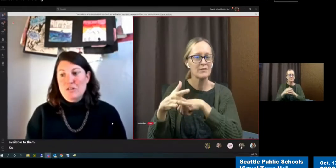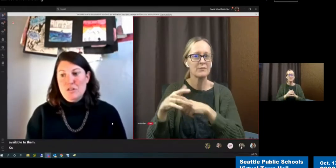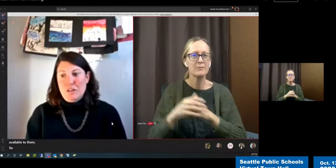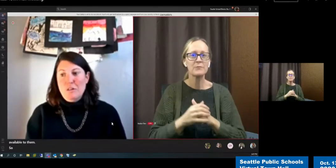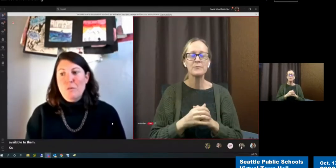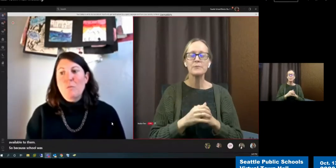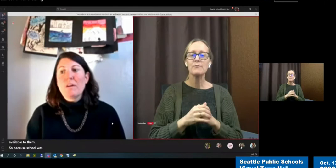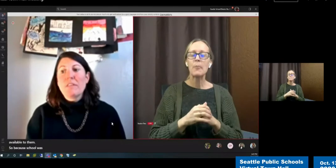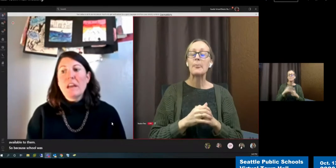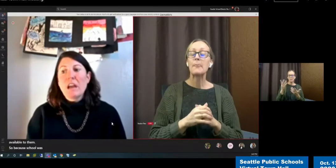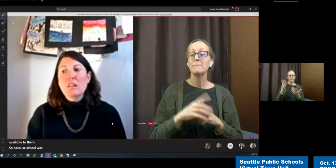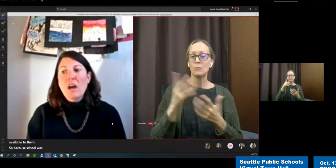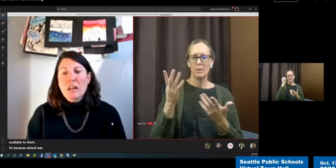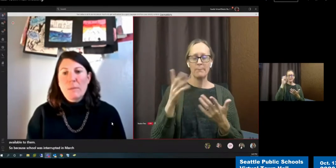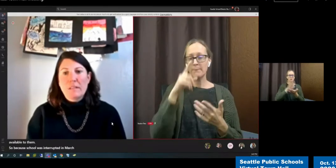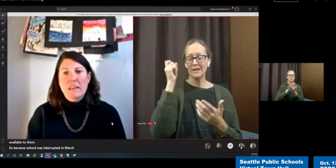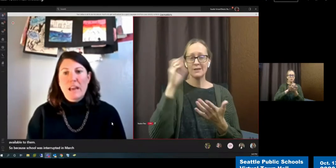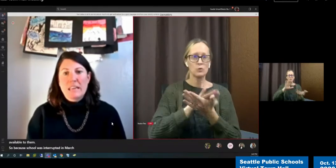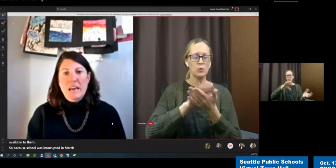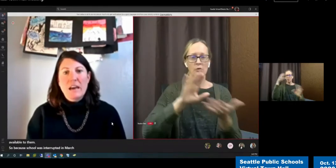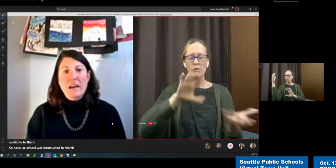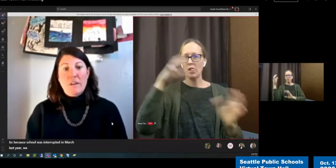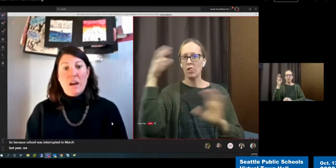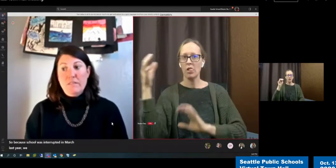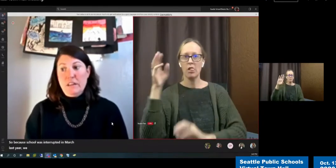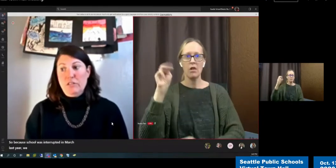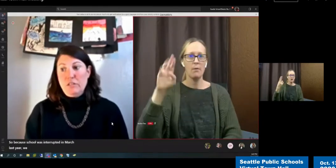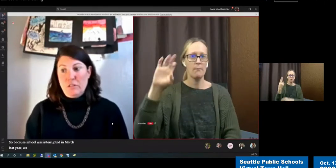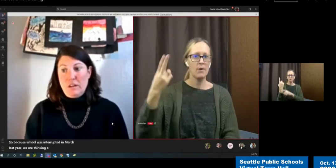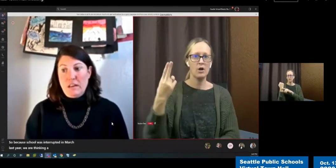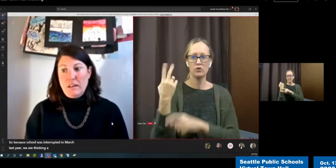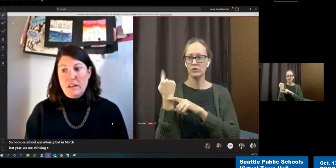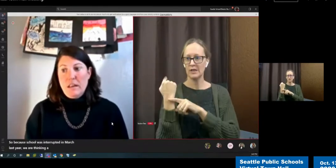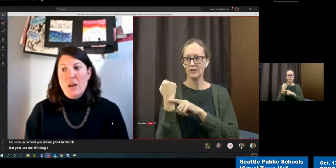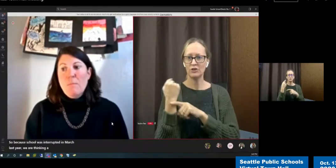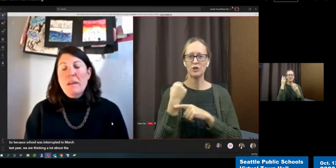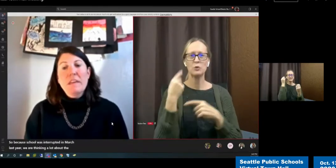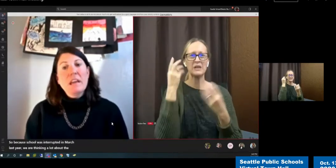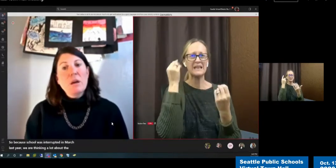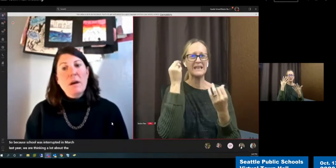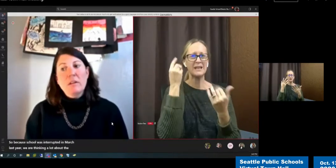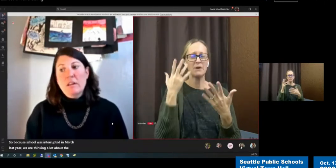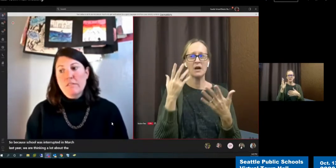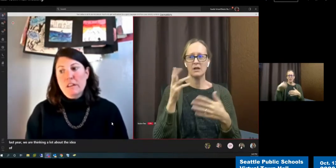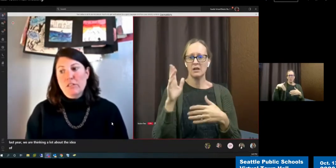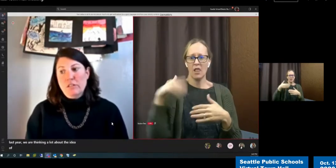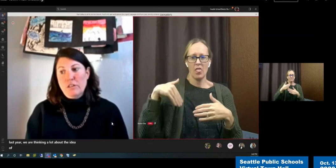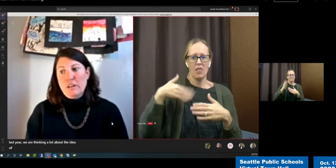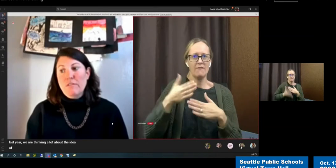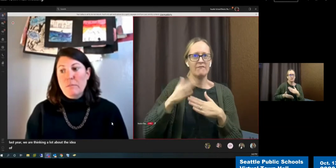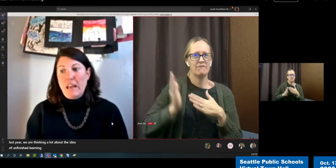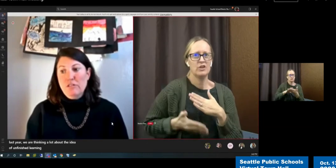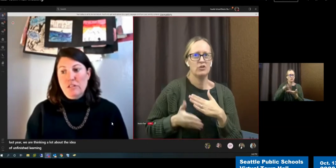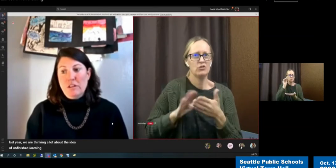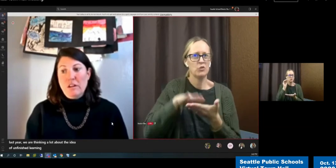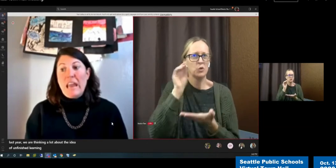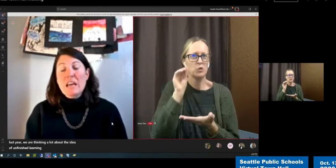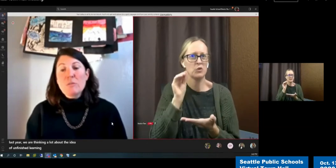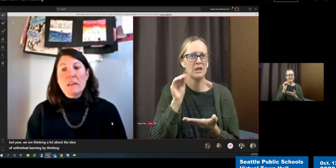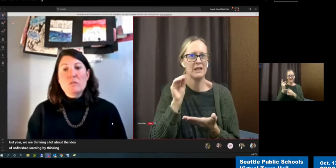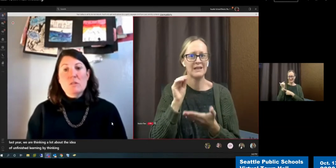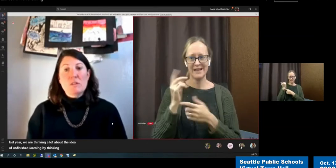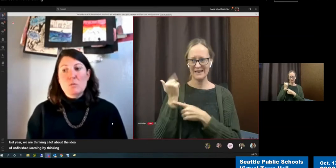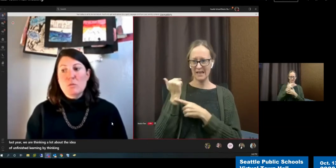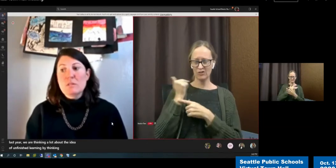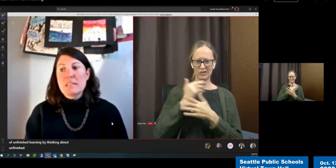last year, we are thinking a lot about the idea of unfinished learning. By thinking about unfinished learning from last year, and